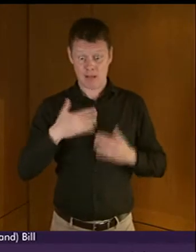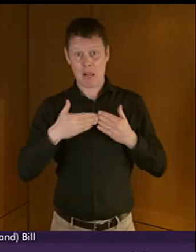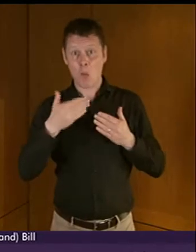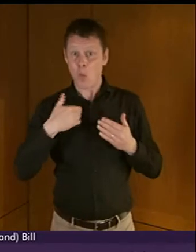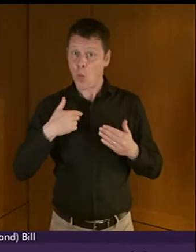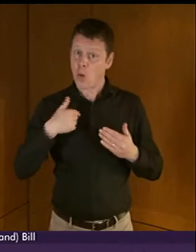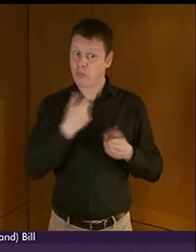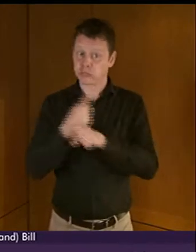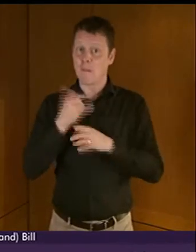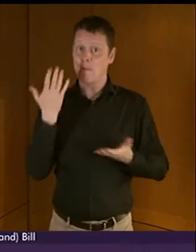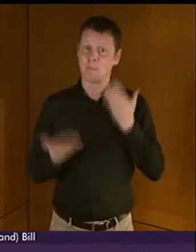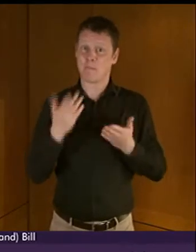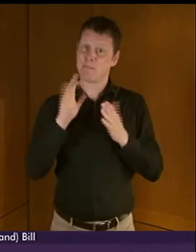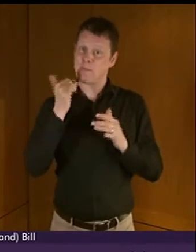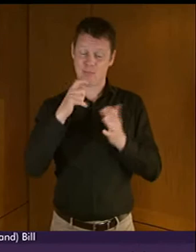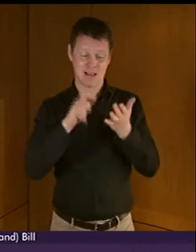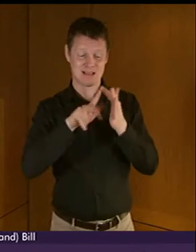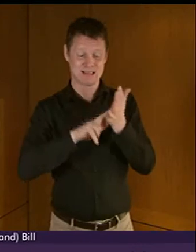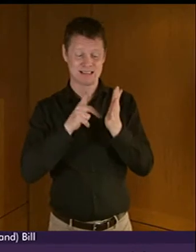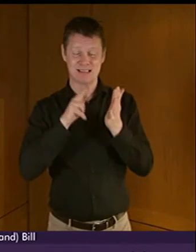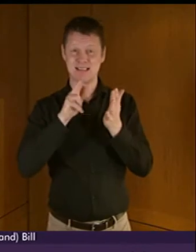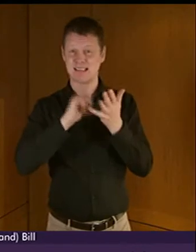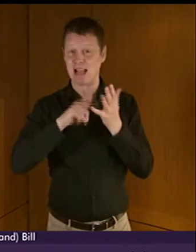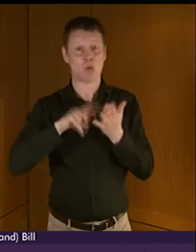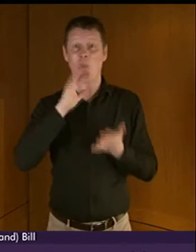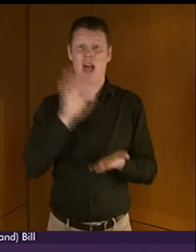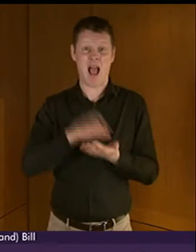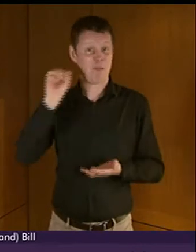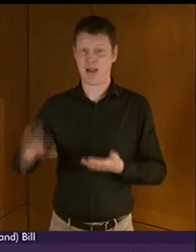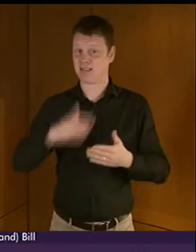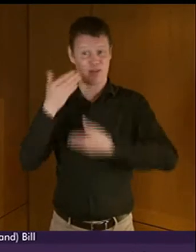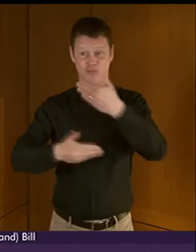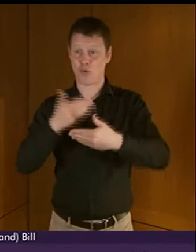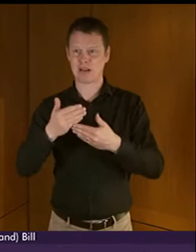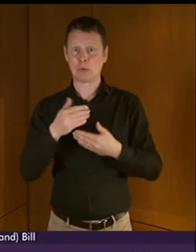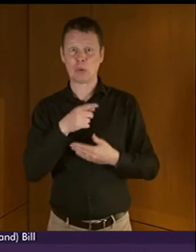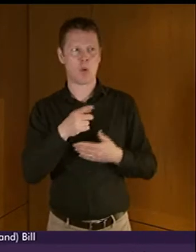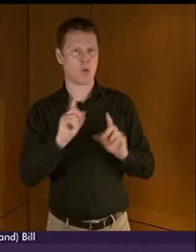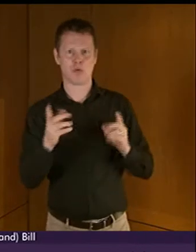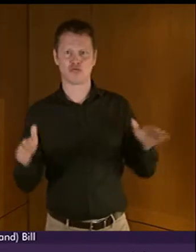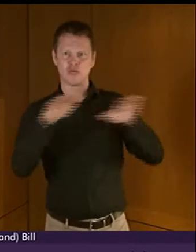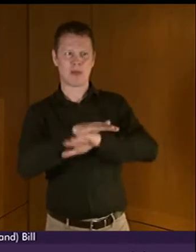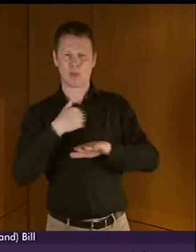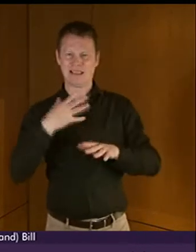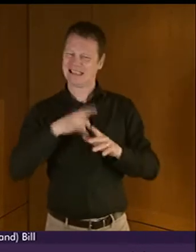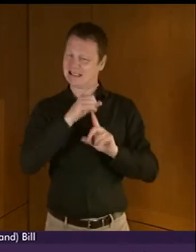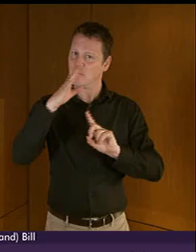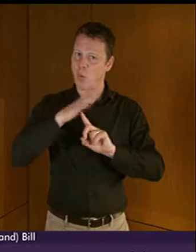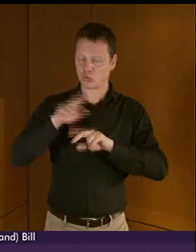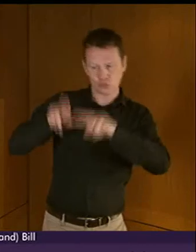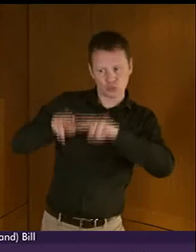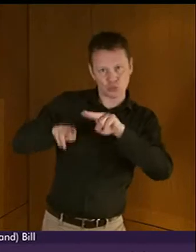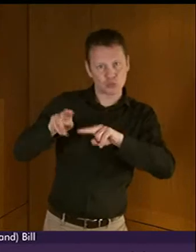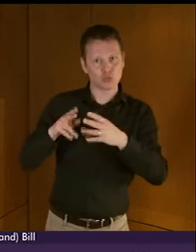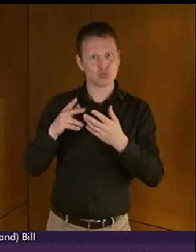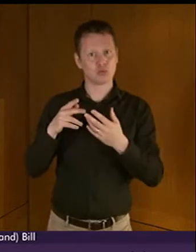have good data of this sort, because it is fundamental to the measurement of progress. In 2000, a working group